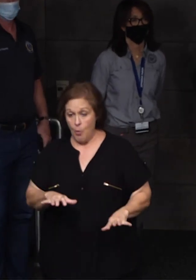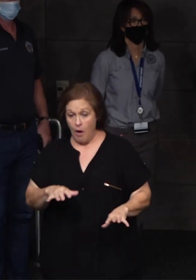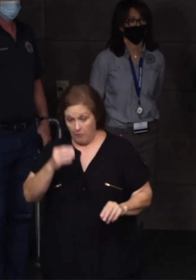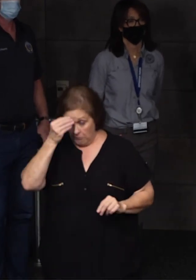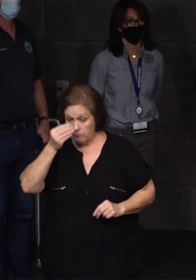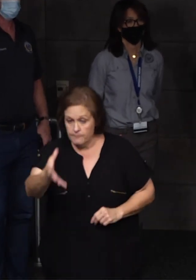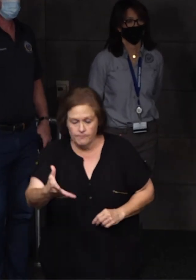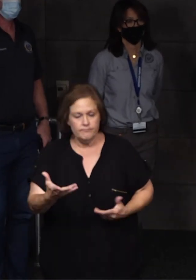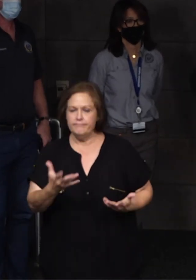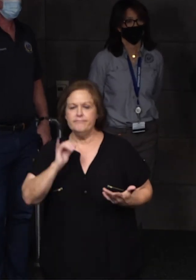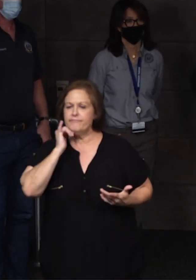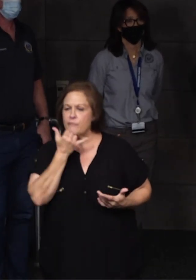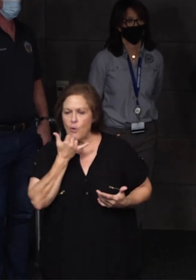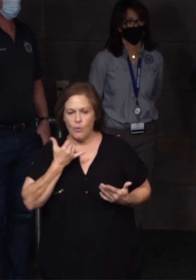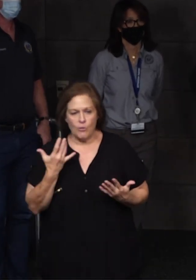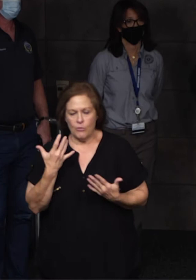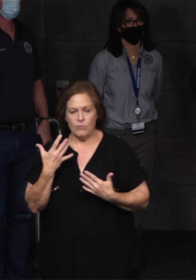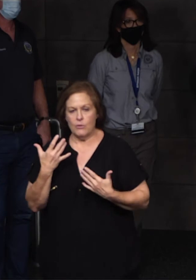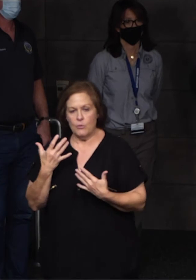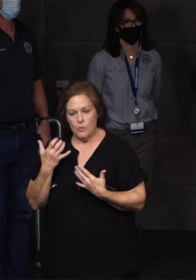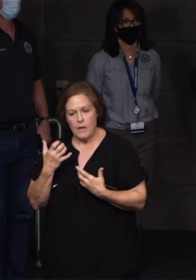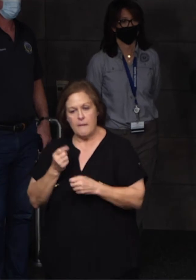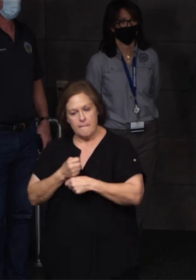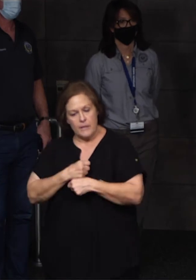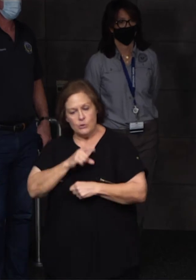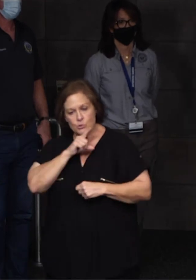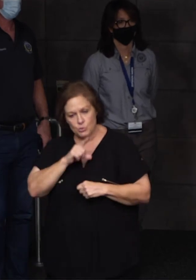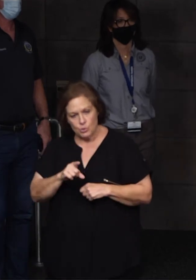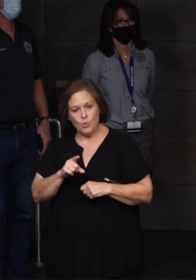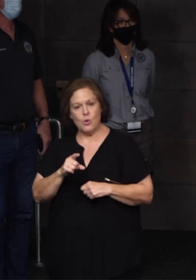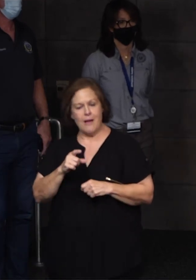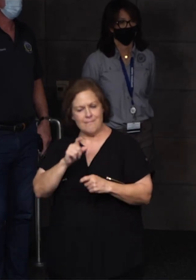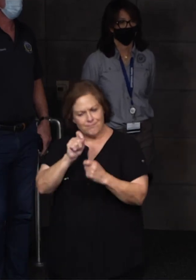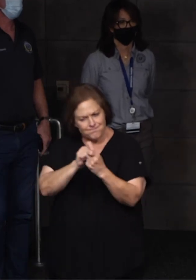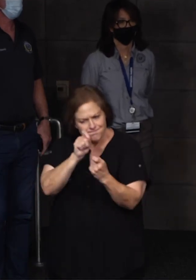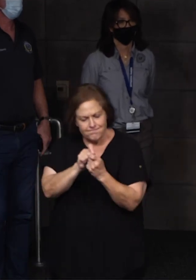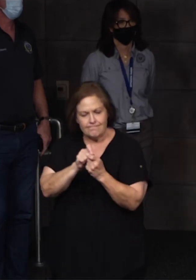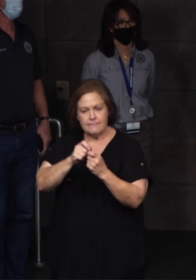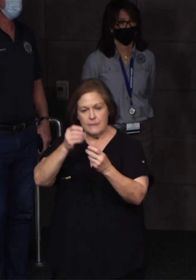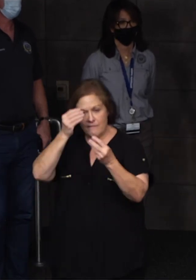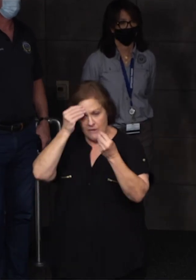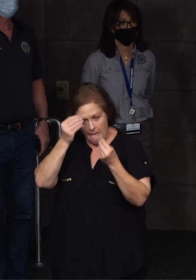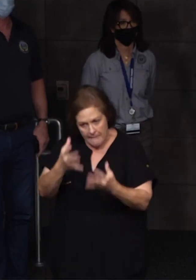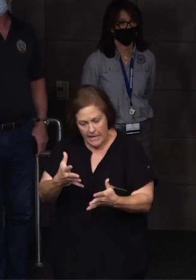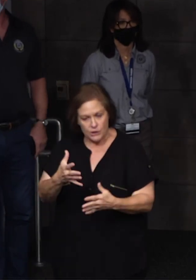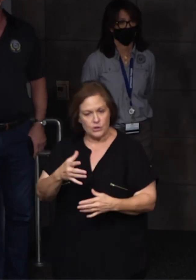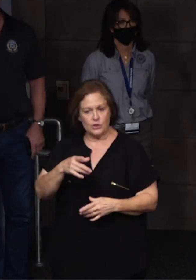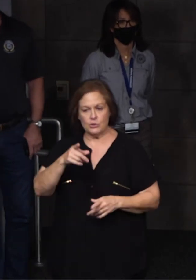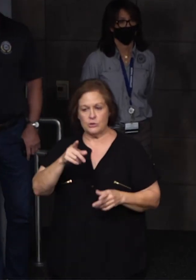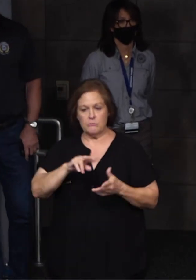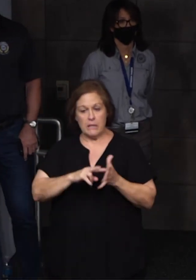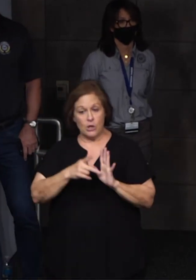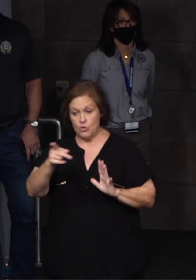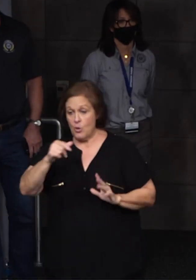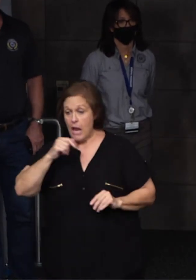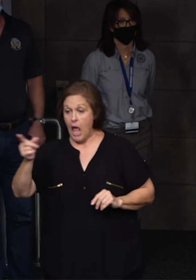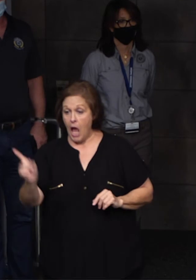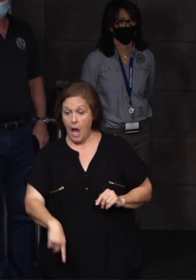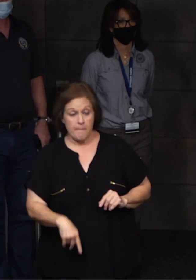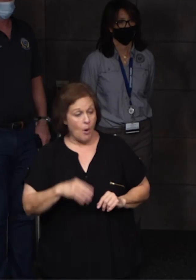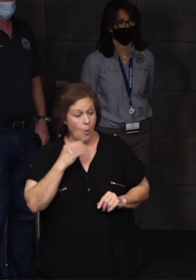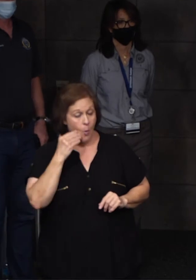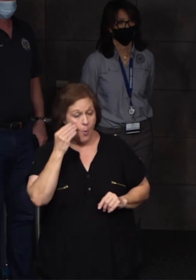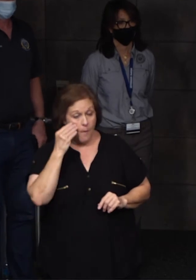expectations. We want to make sure that we have accurate information so that you don't come home to something